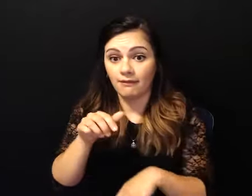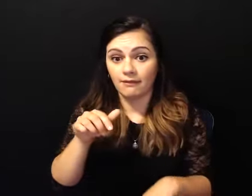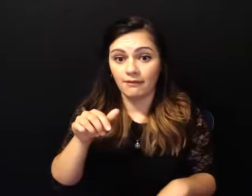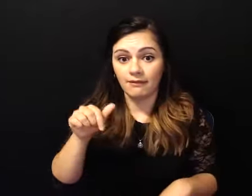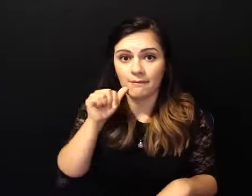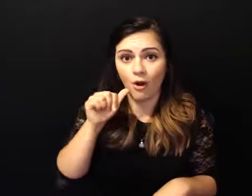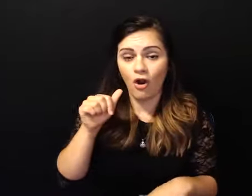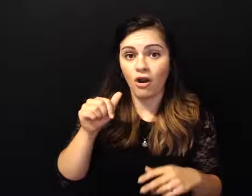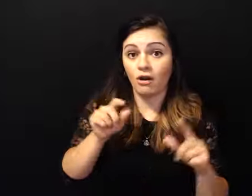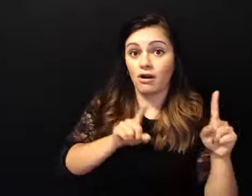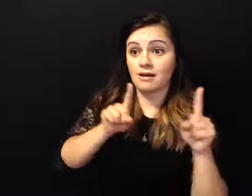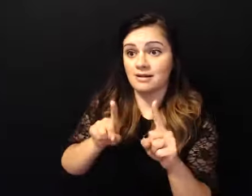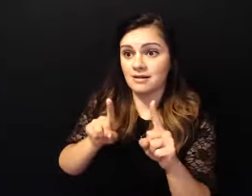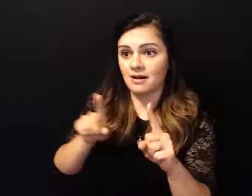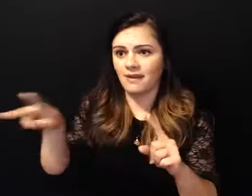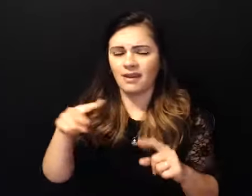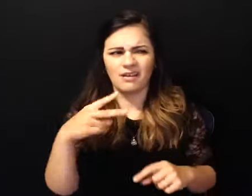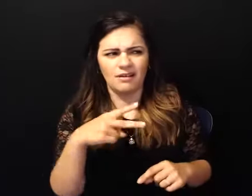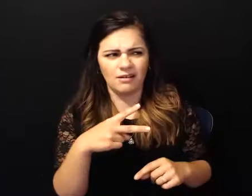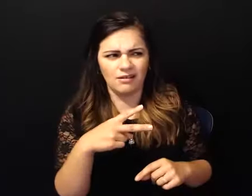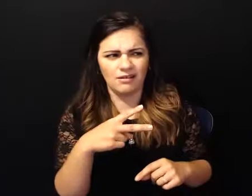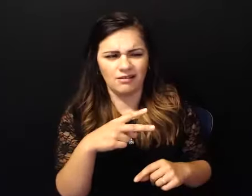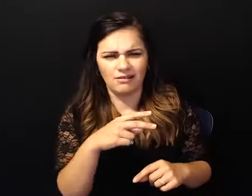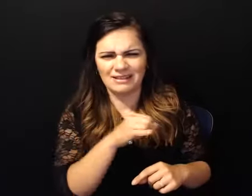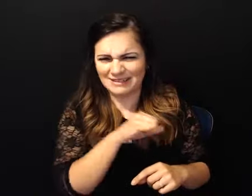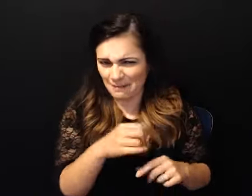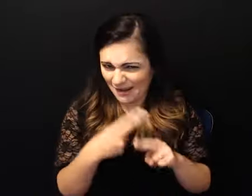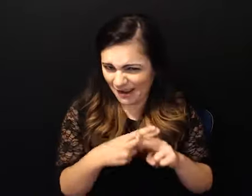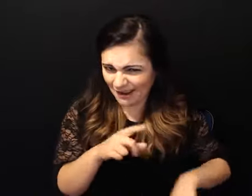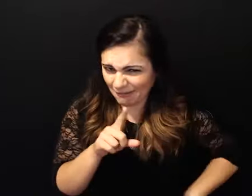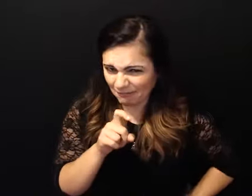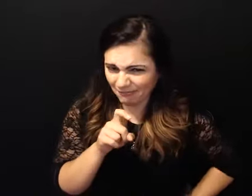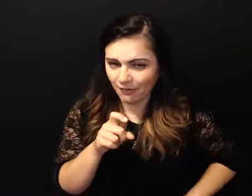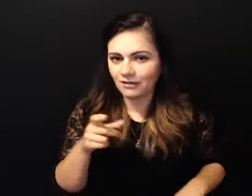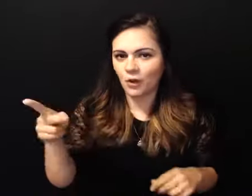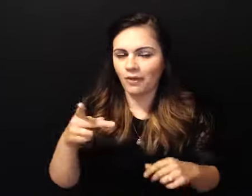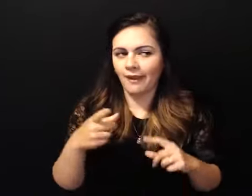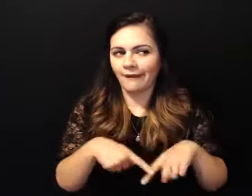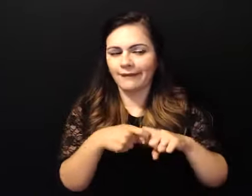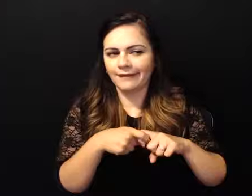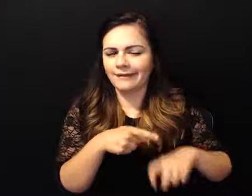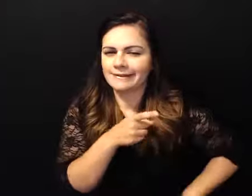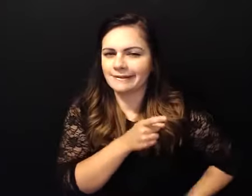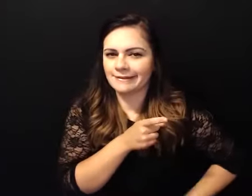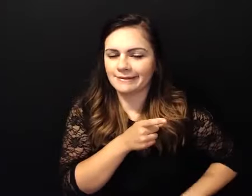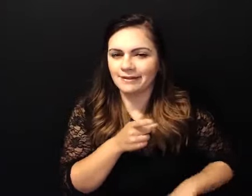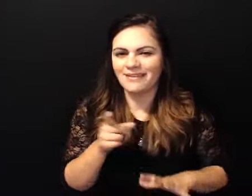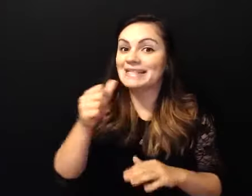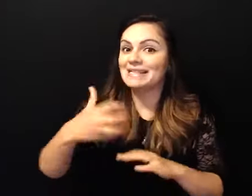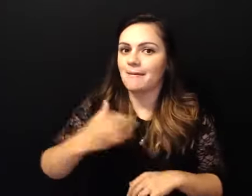and your rochelle so they kind of stopped that really quick they didn't take my id thank goodness but uh so we knew we had to kind of stagger